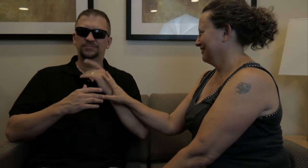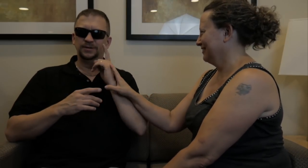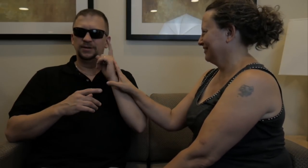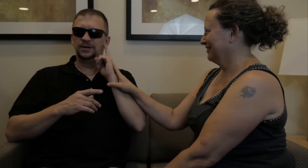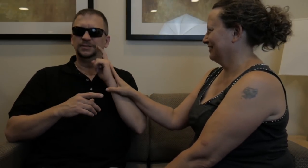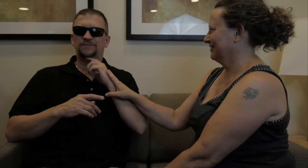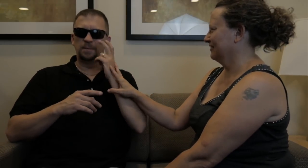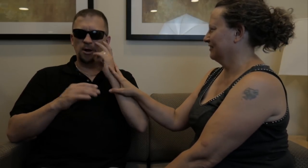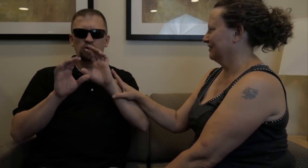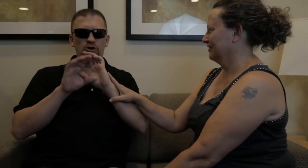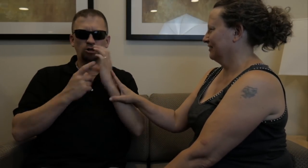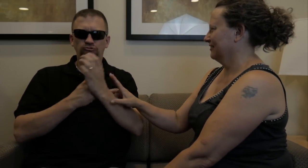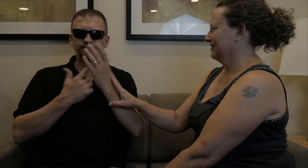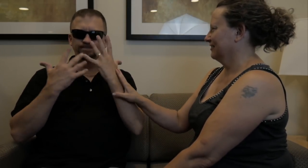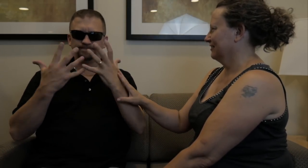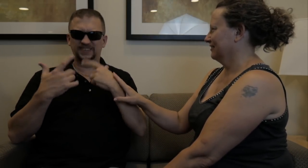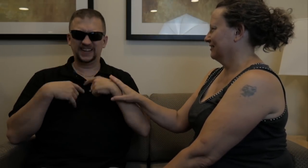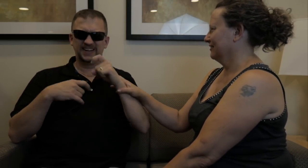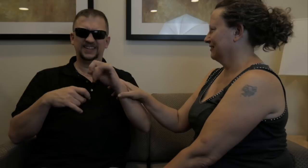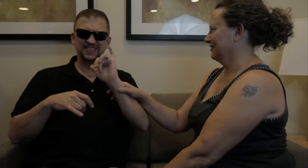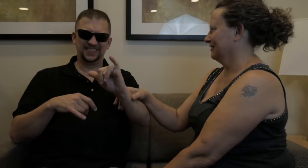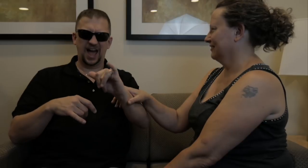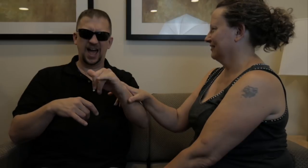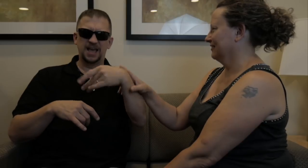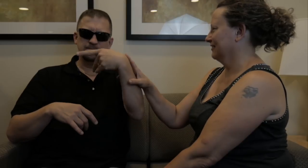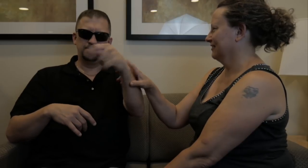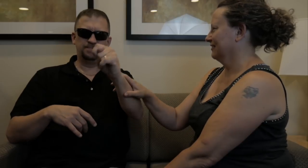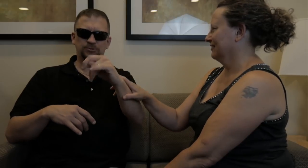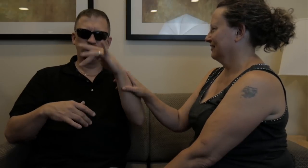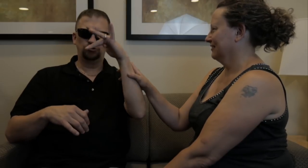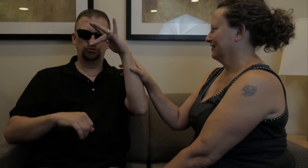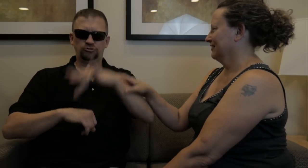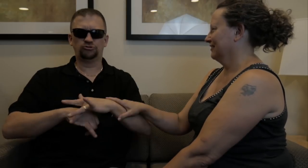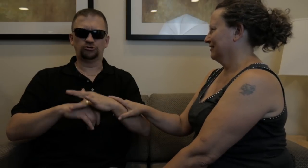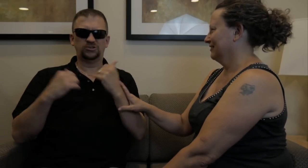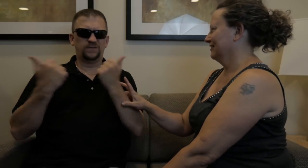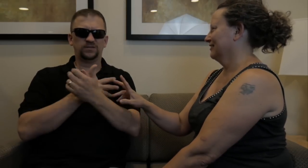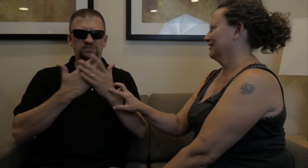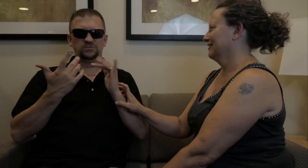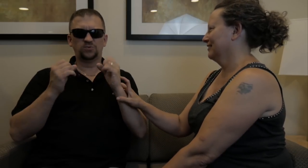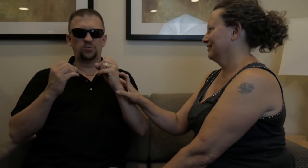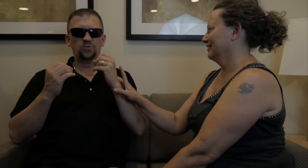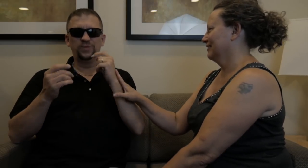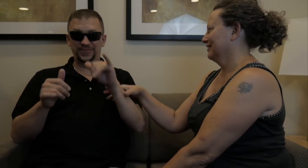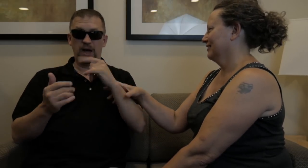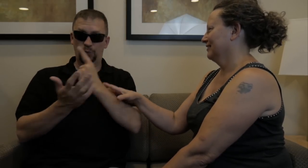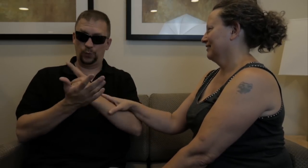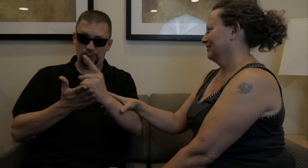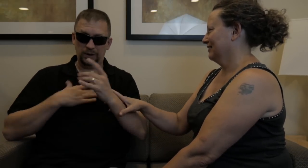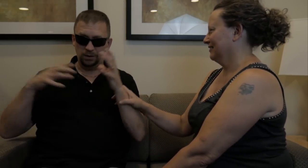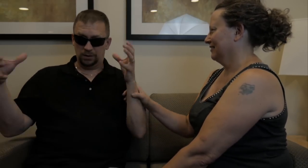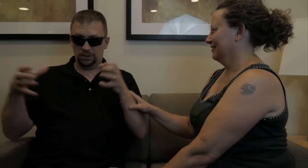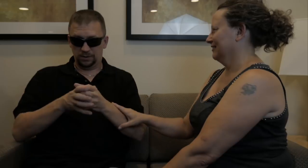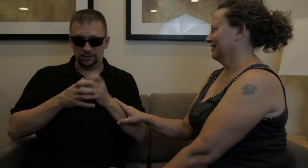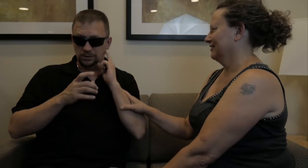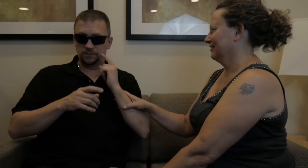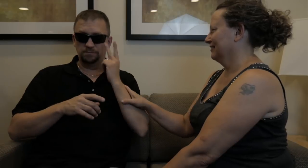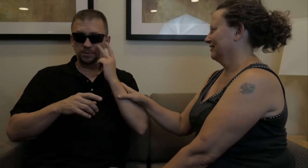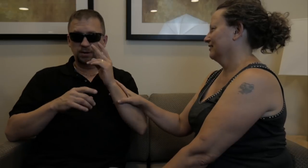My deafblind culture. I need touch for everything. That one week with six deafblind